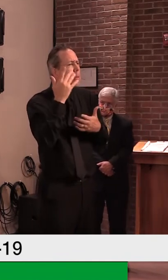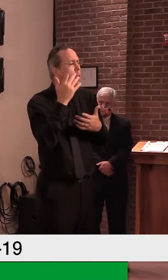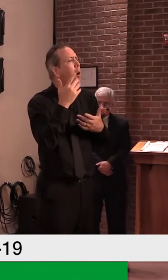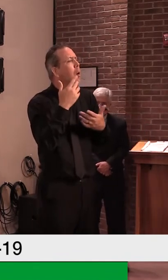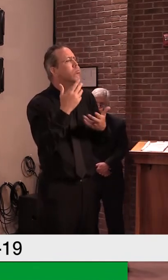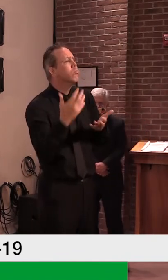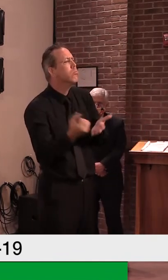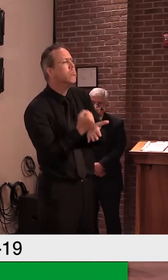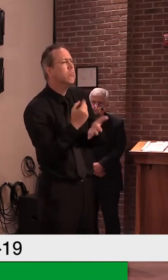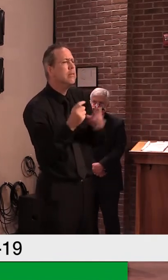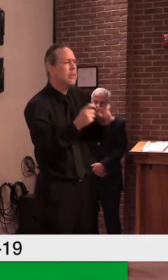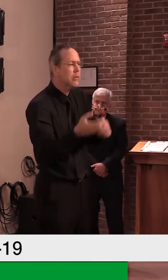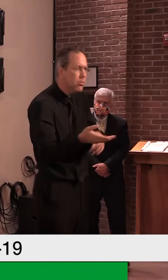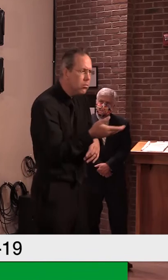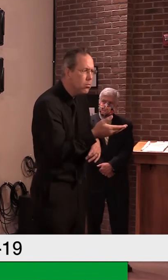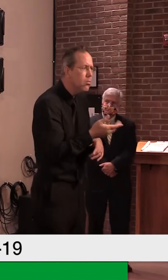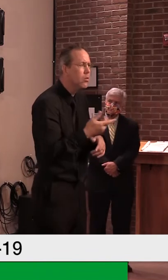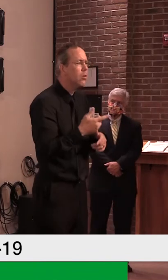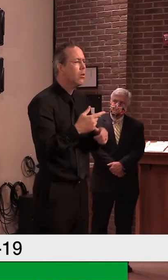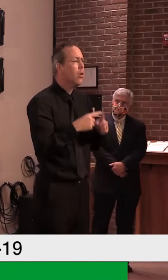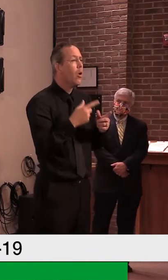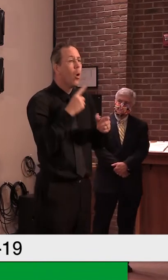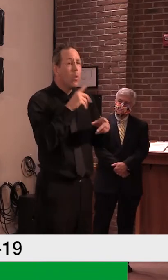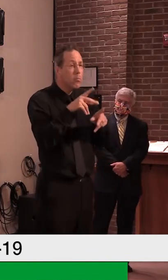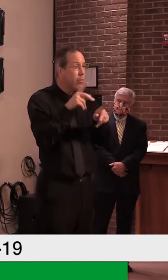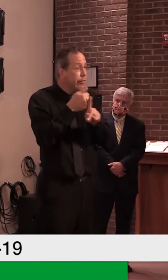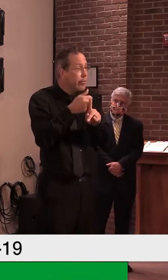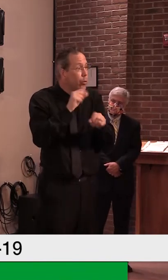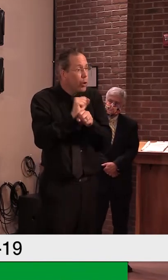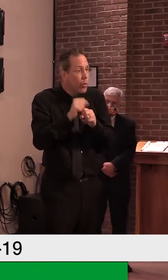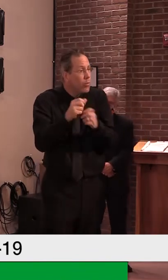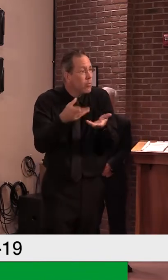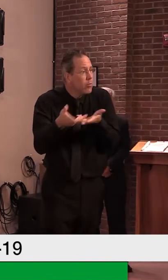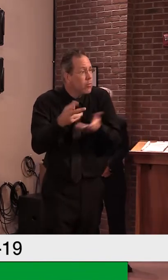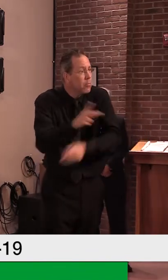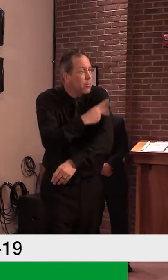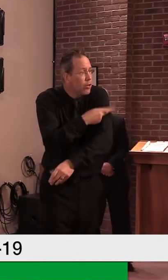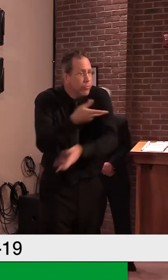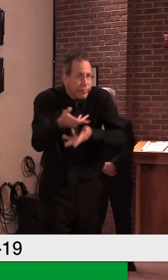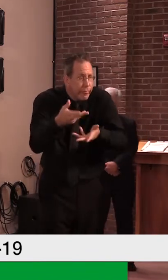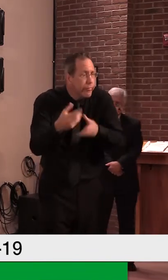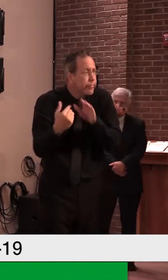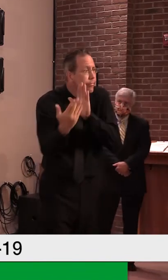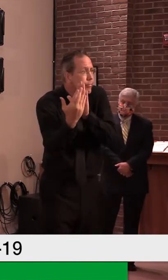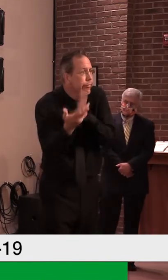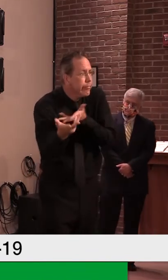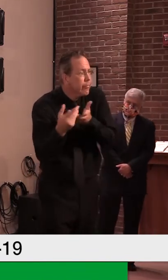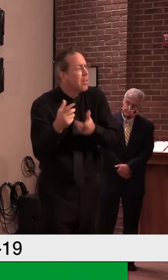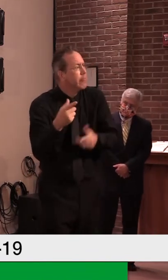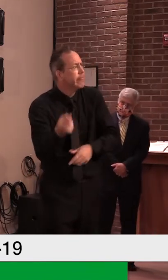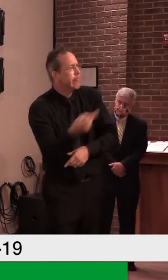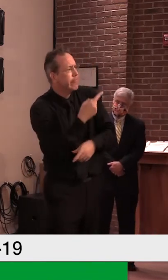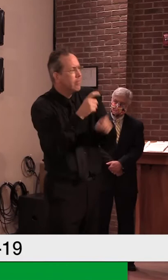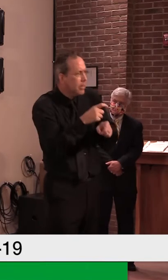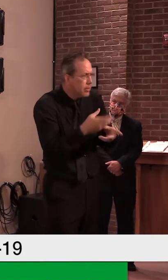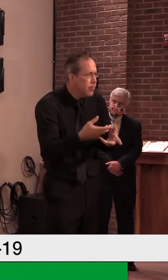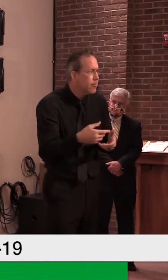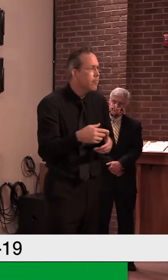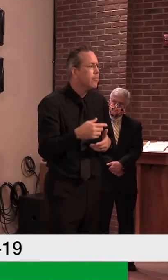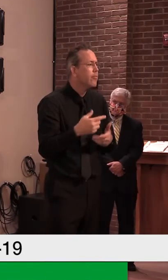requires a test. Perhaps they are a contact that was, uh, identified through contact tracing.